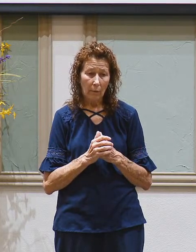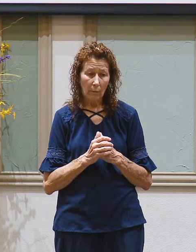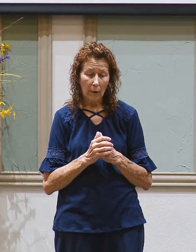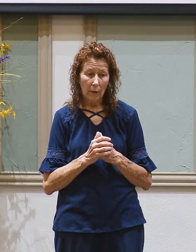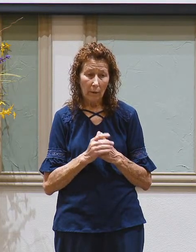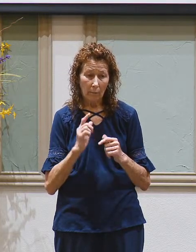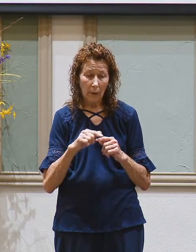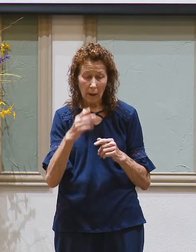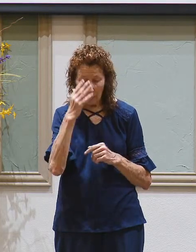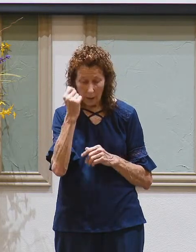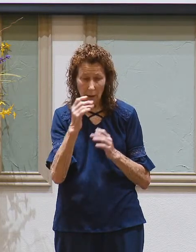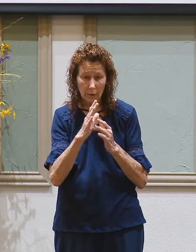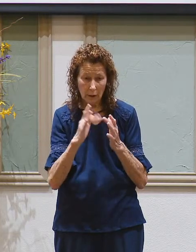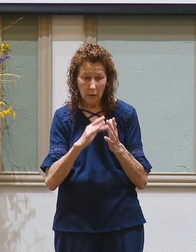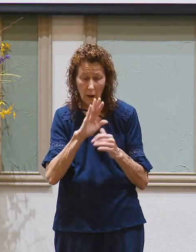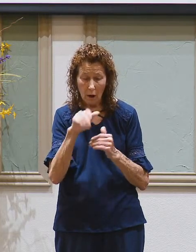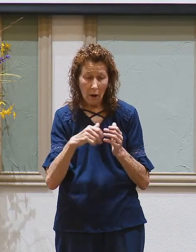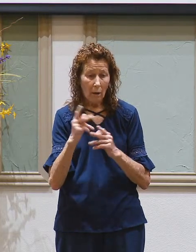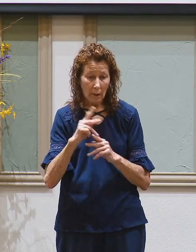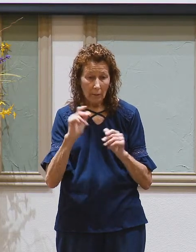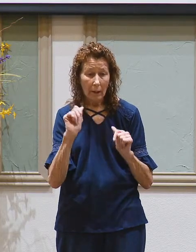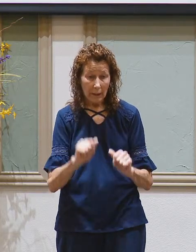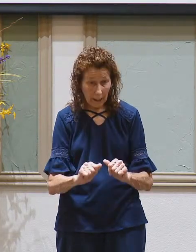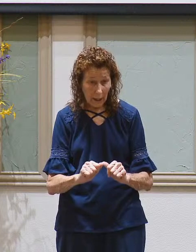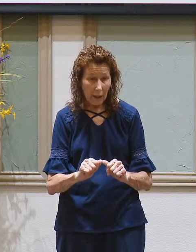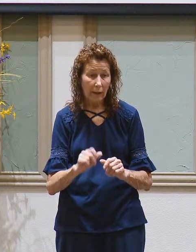but because of Jesus all people are savable